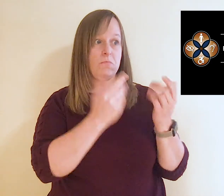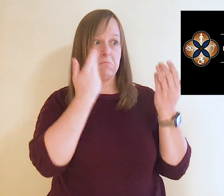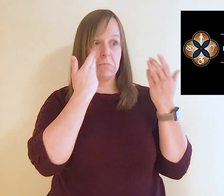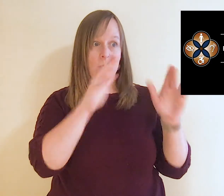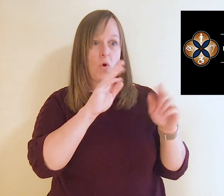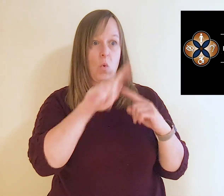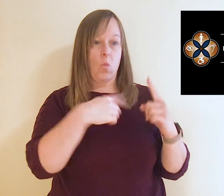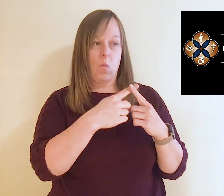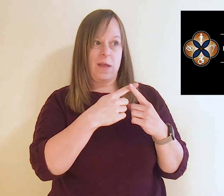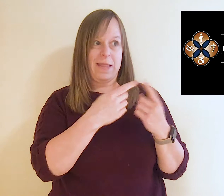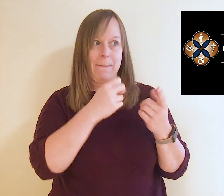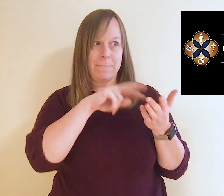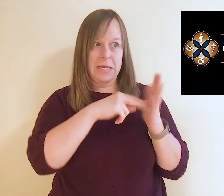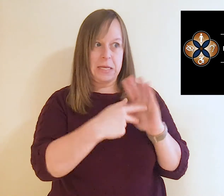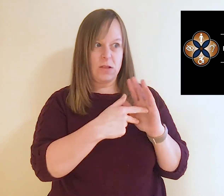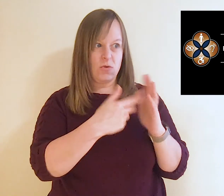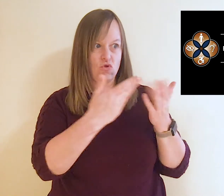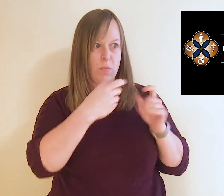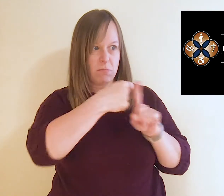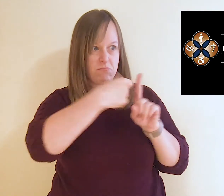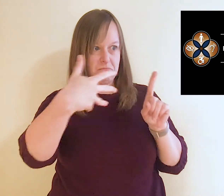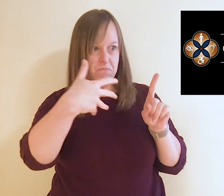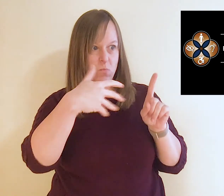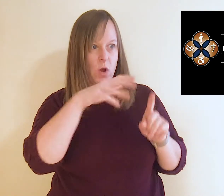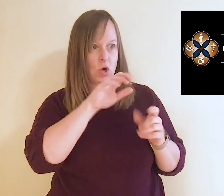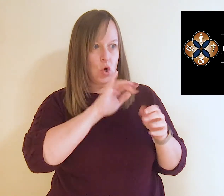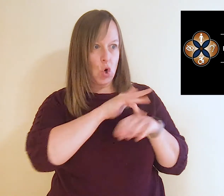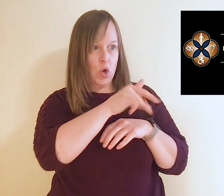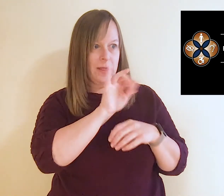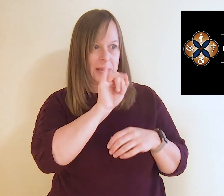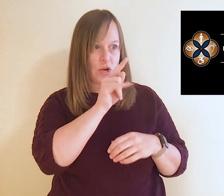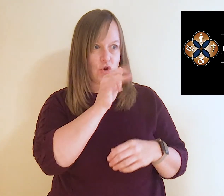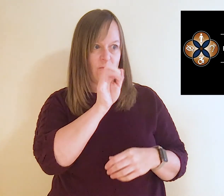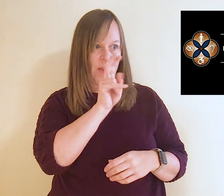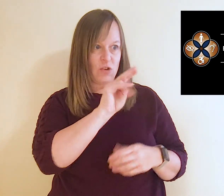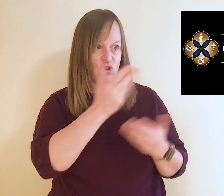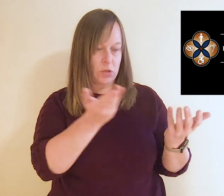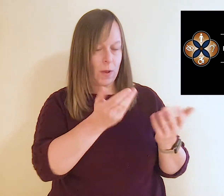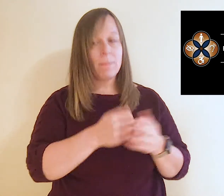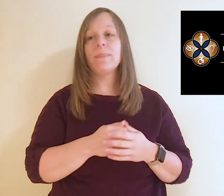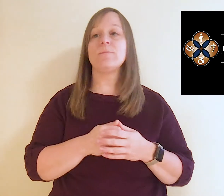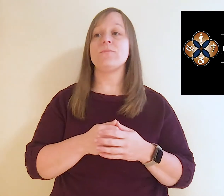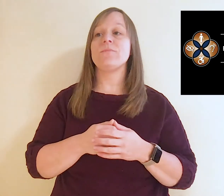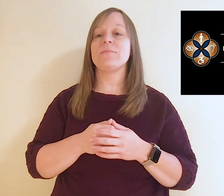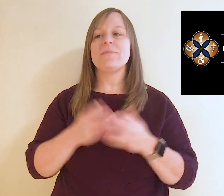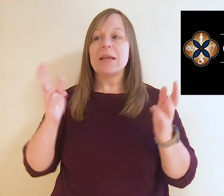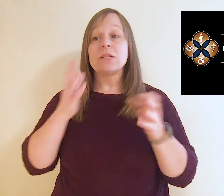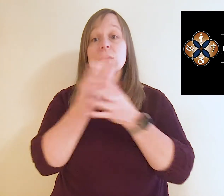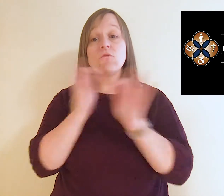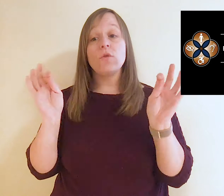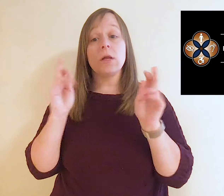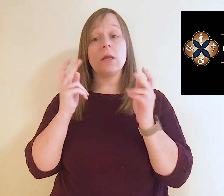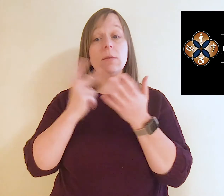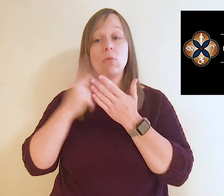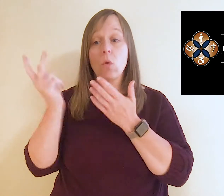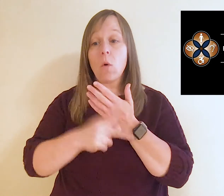members who don't actually know what that is, can you tell us a little bit about it? Sure. Early intervention is a free program that